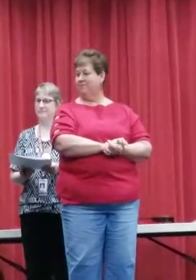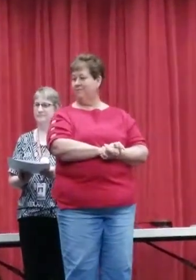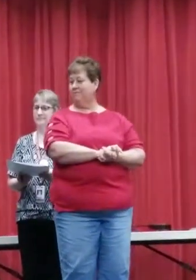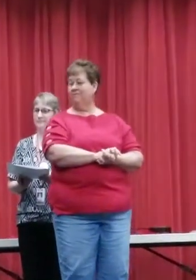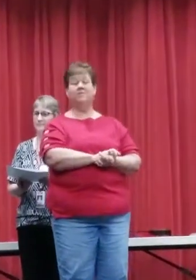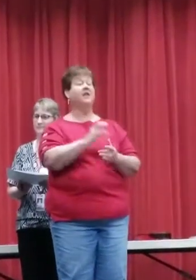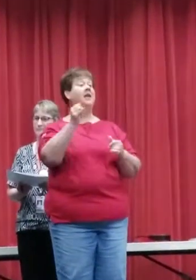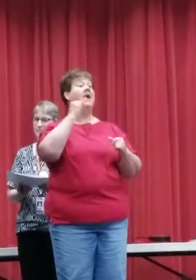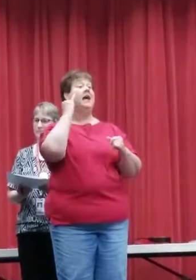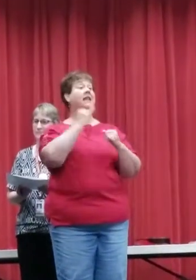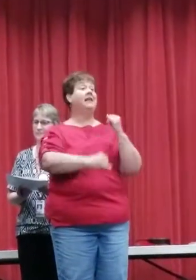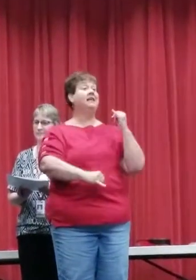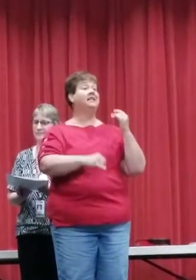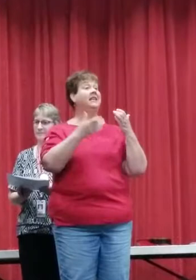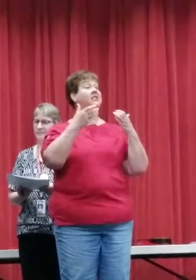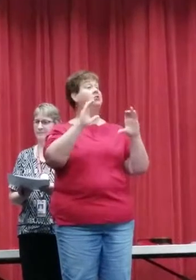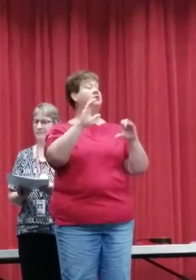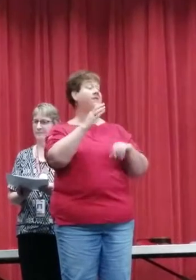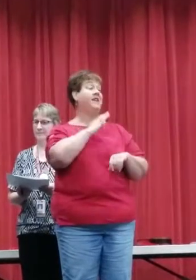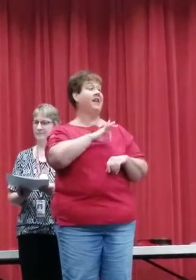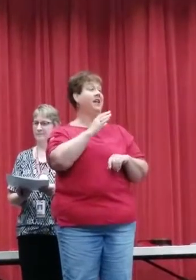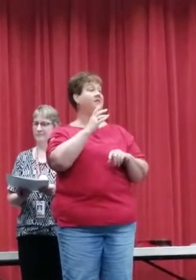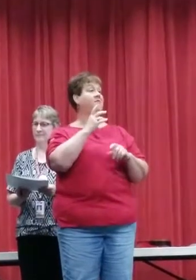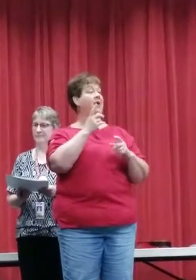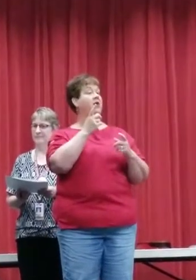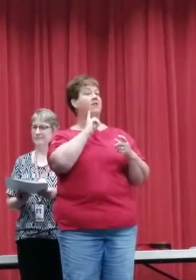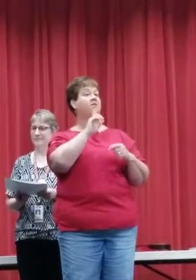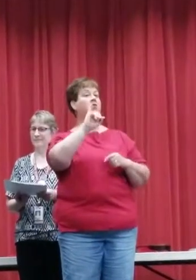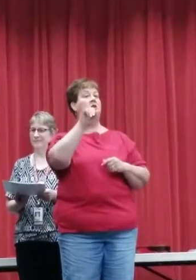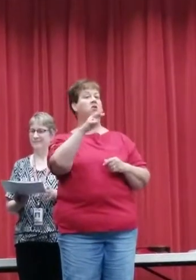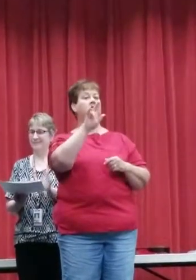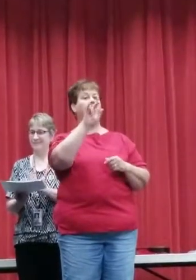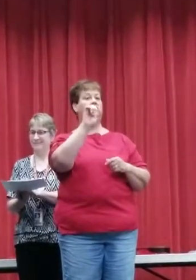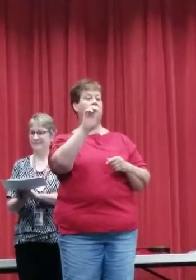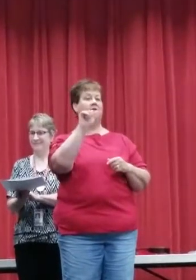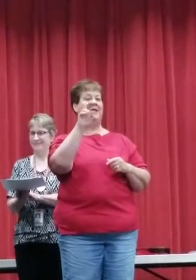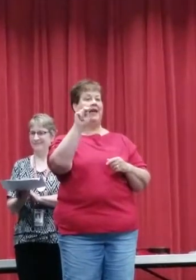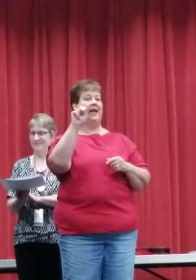And lastly, I'm going to turn to Julianne Short.